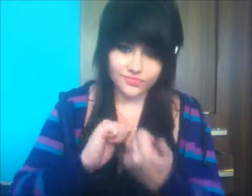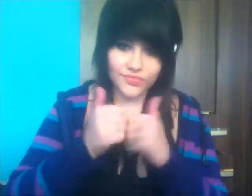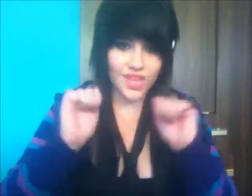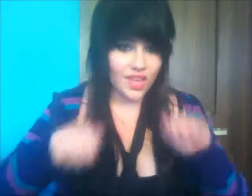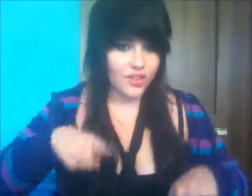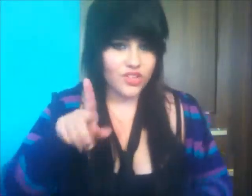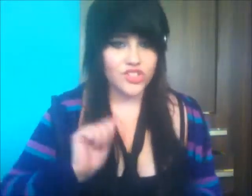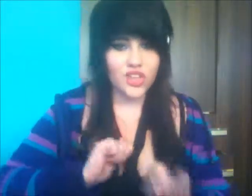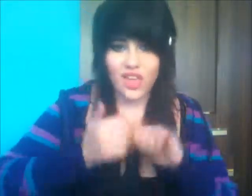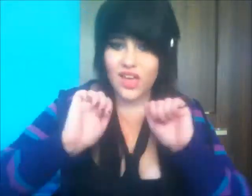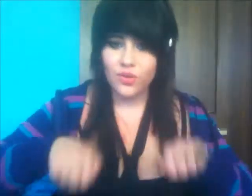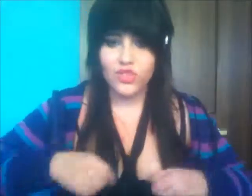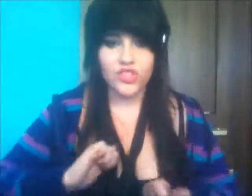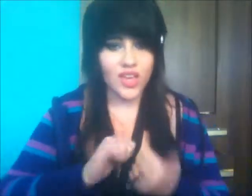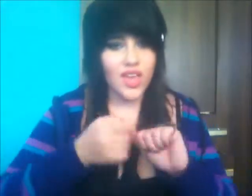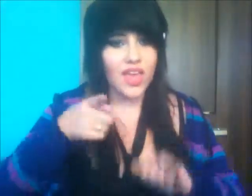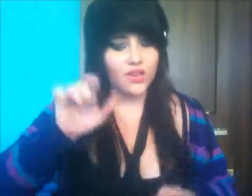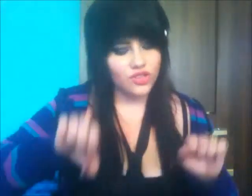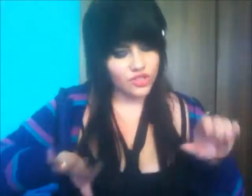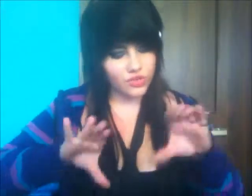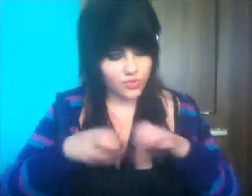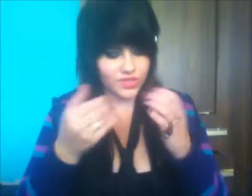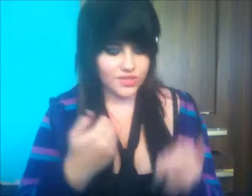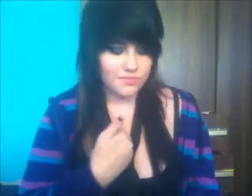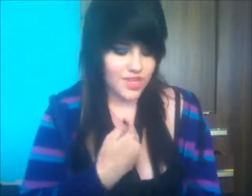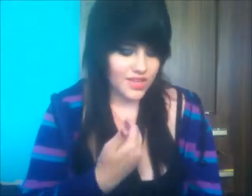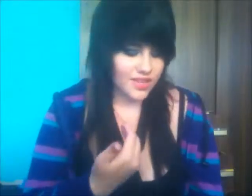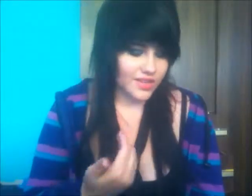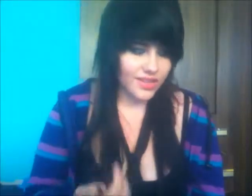How could you, how could you do this to me?